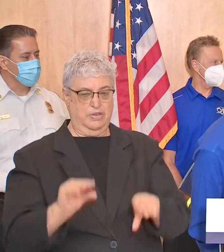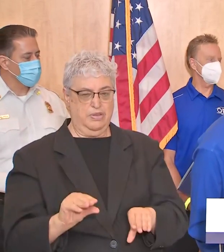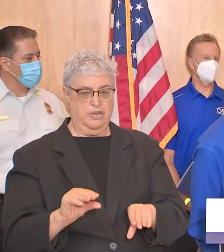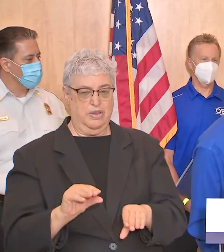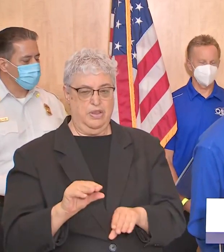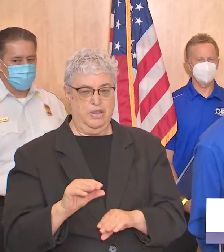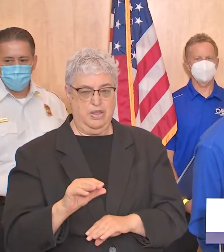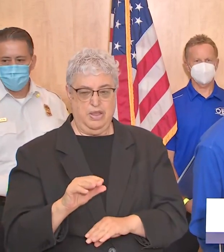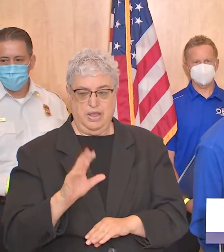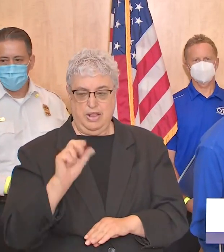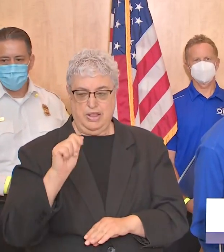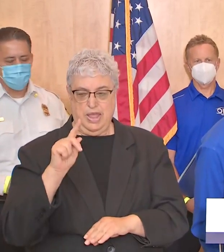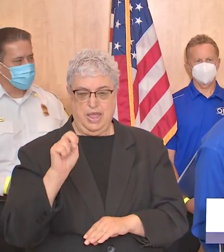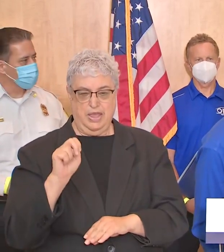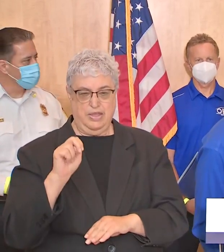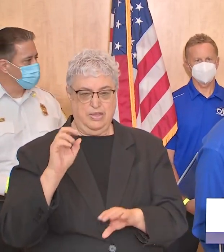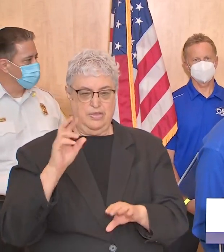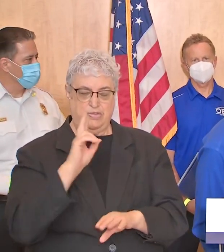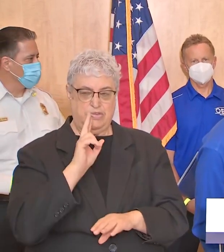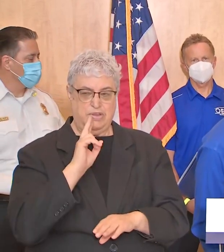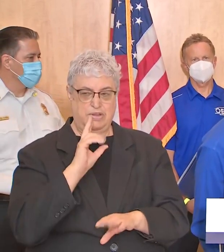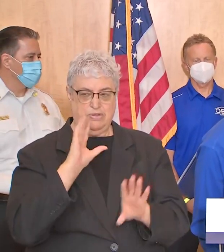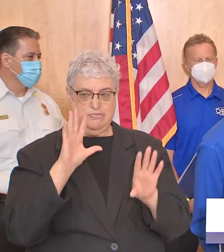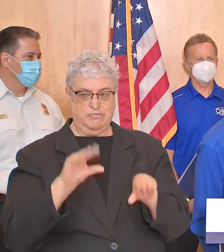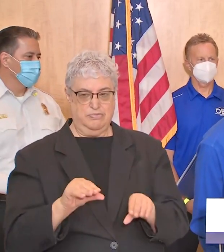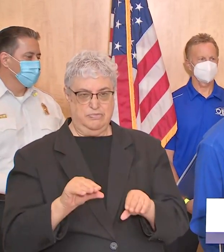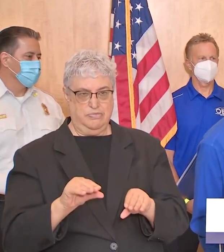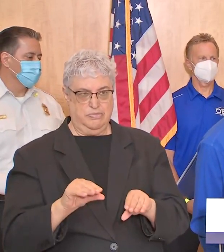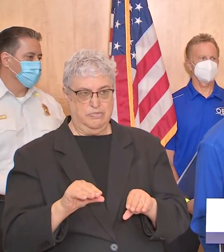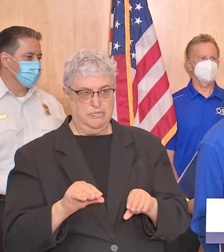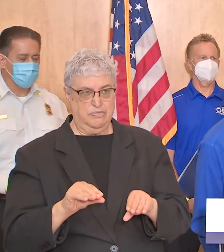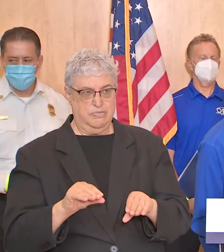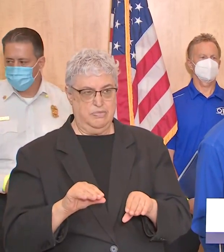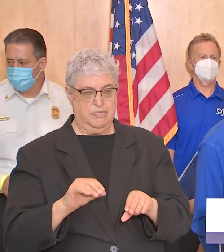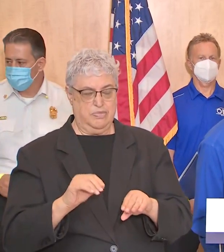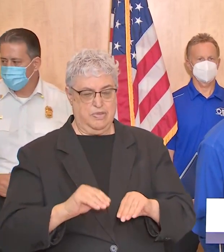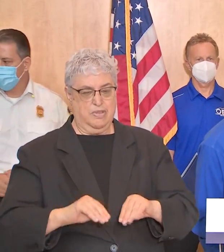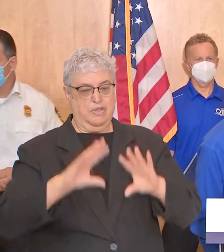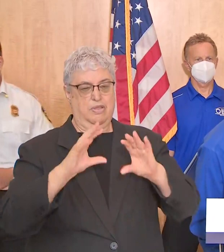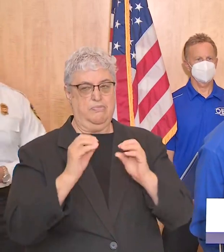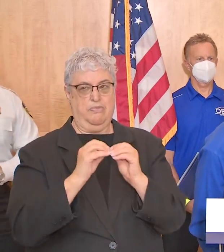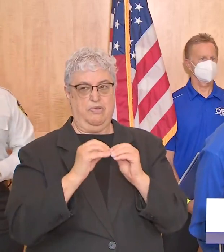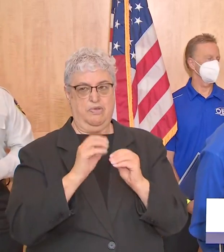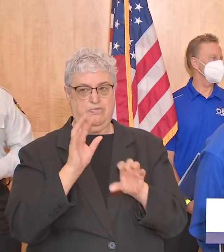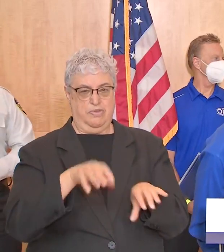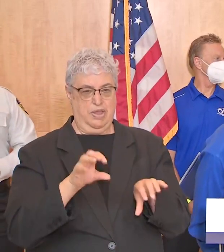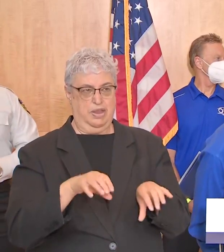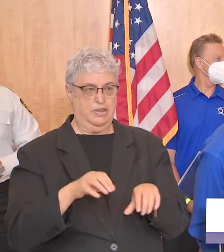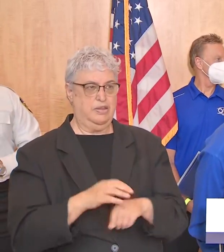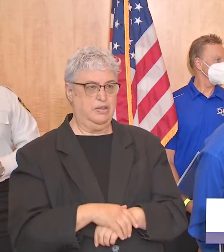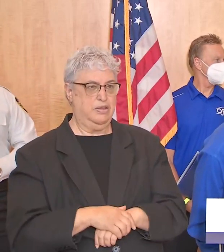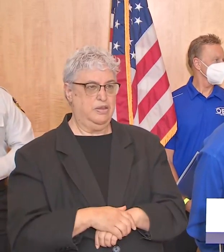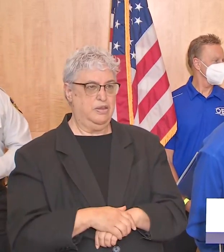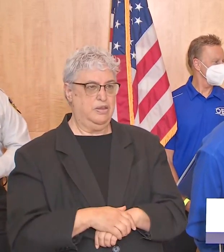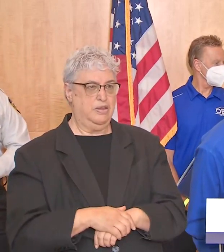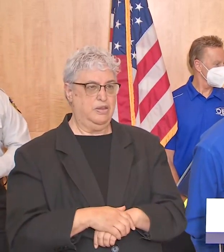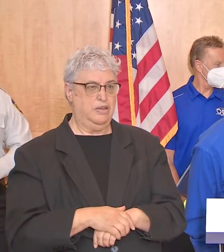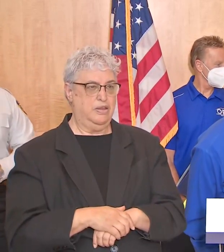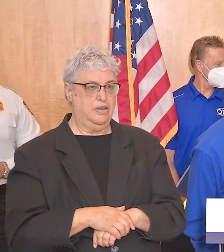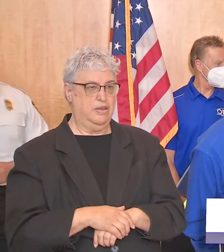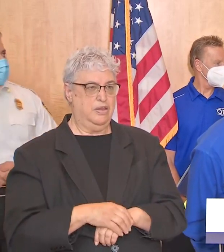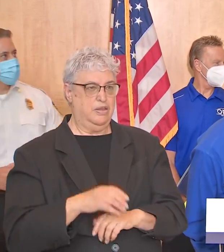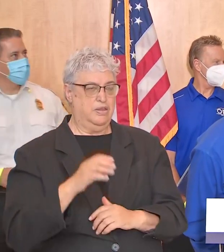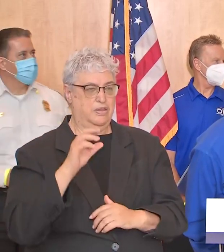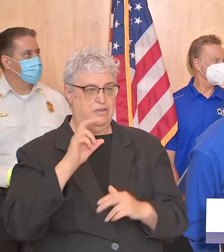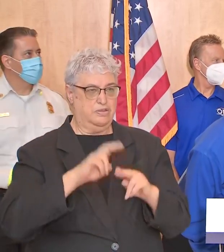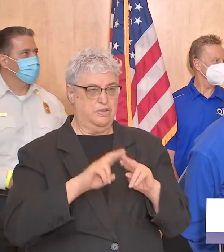anticipating rain um so to to provide them more room there and thank you uh council member i became a news the